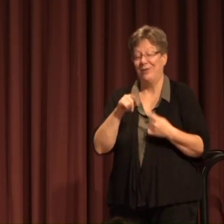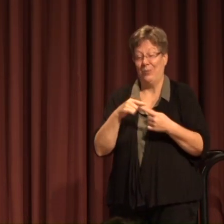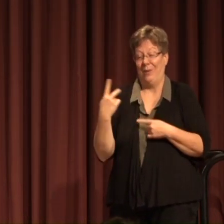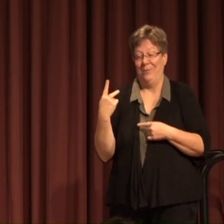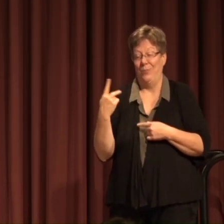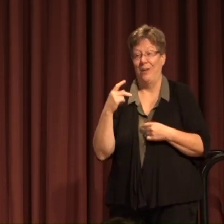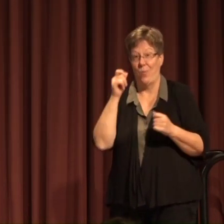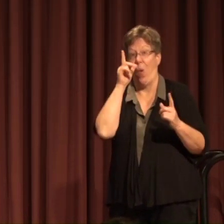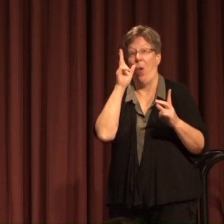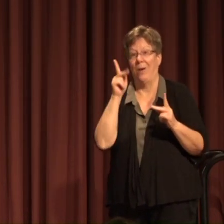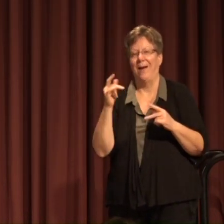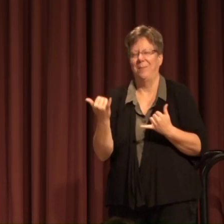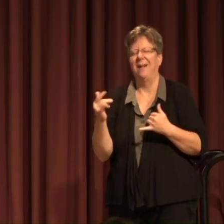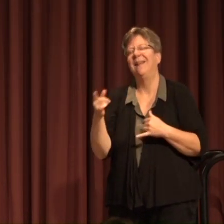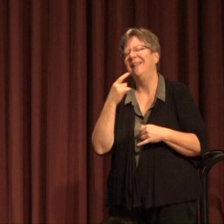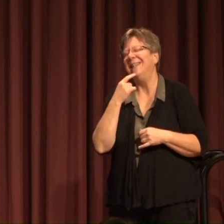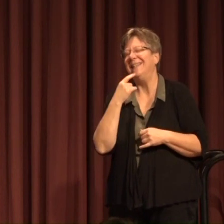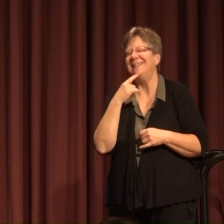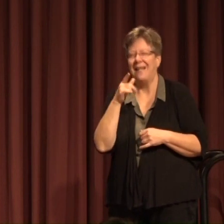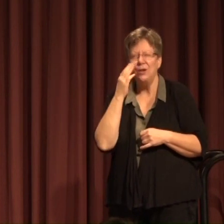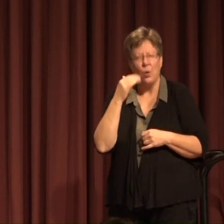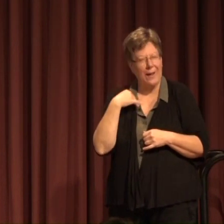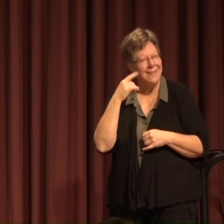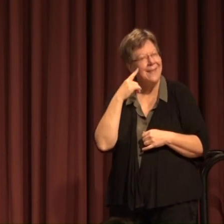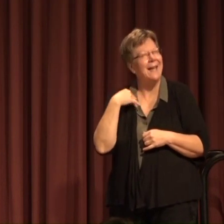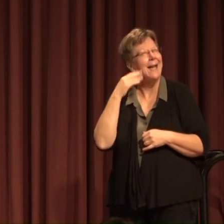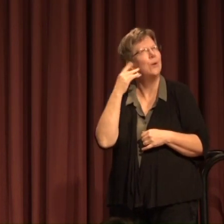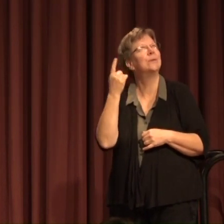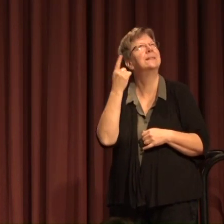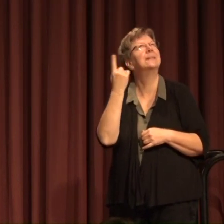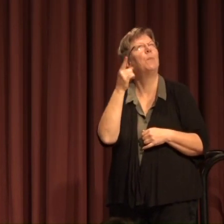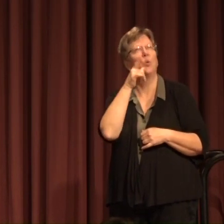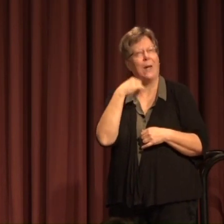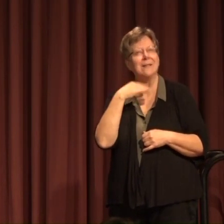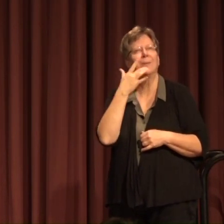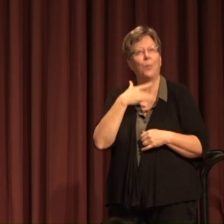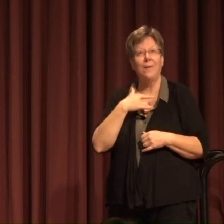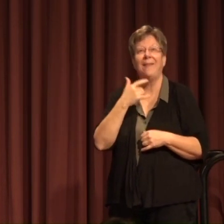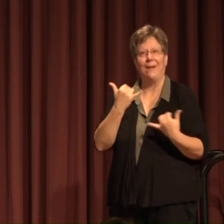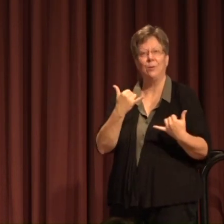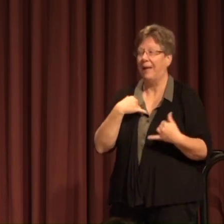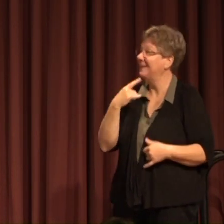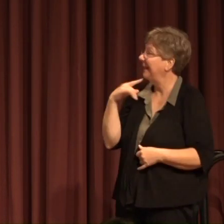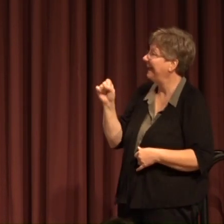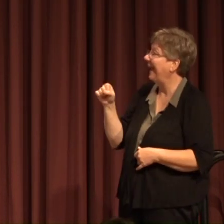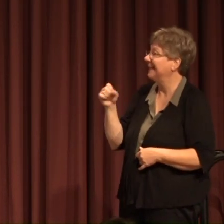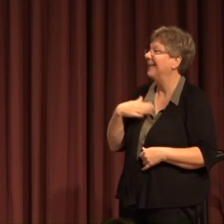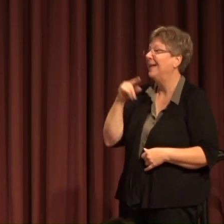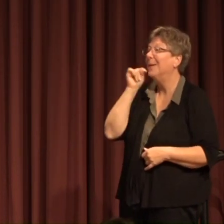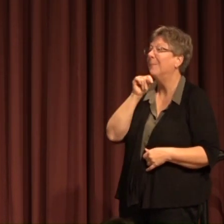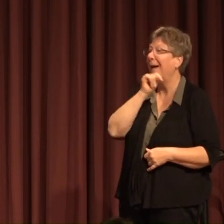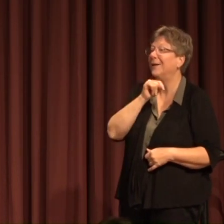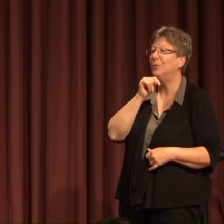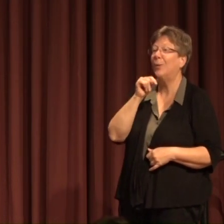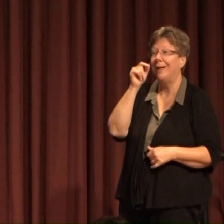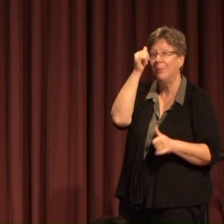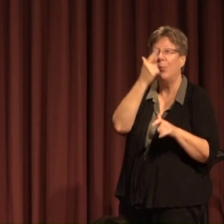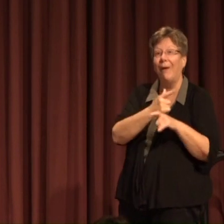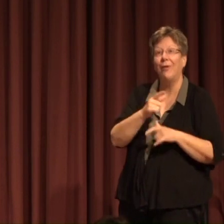woke up today he said you know I think I know someone who has a birthday today and I said yes my twin brother Peter